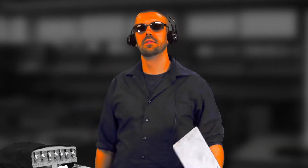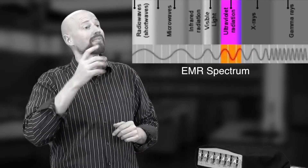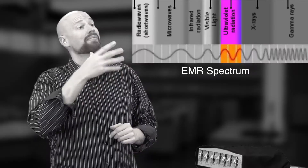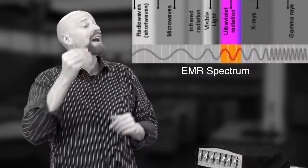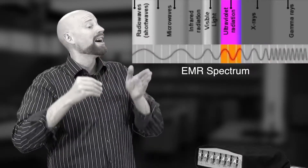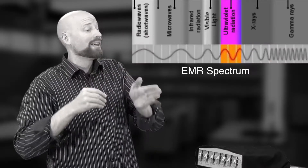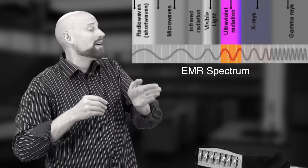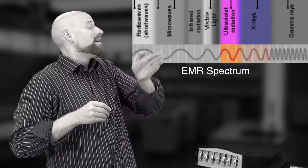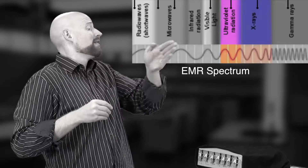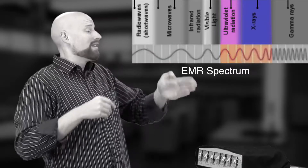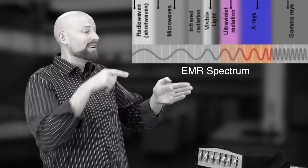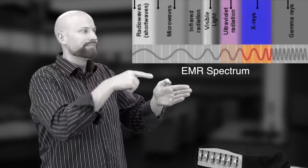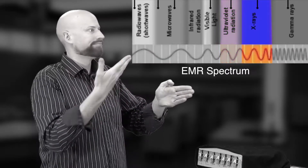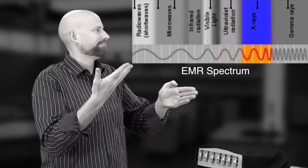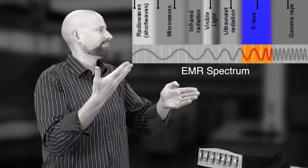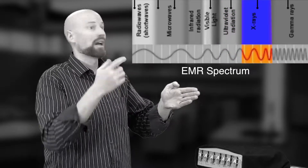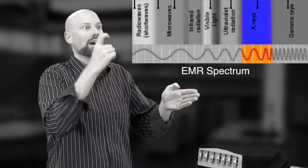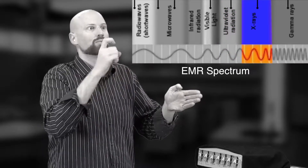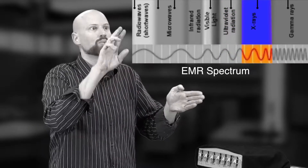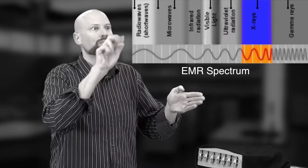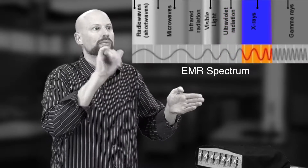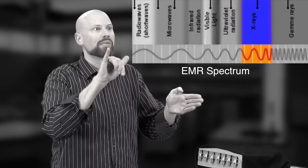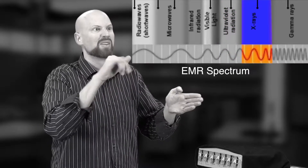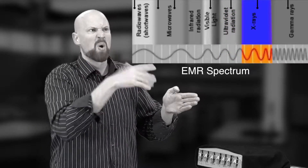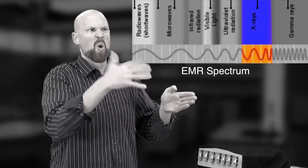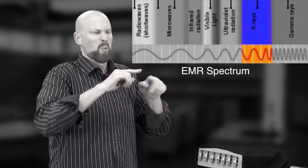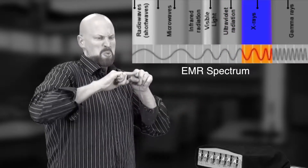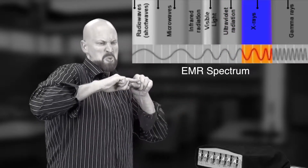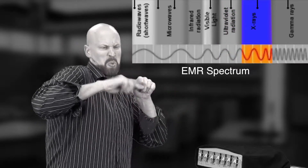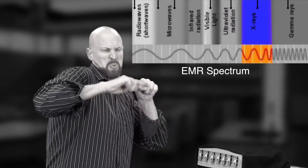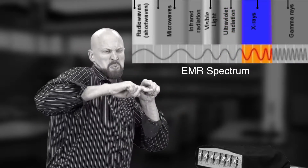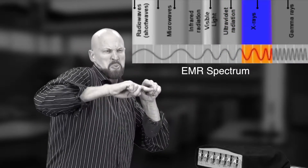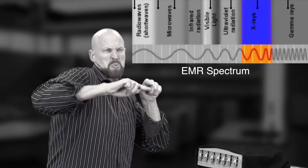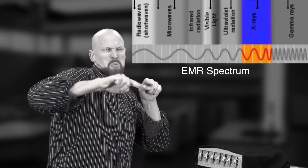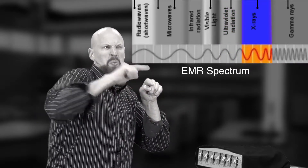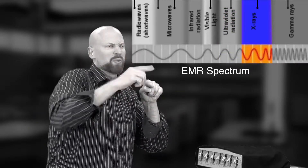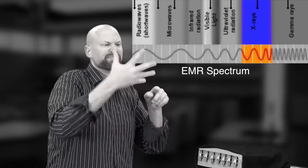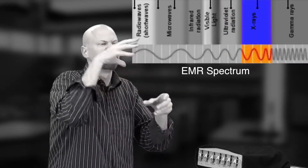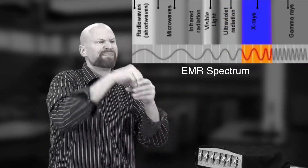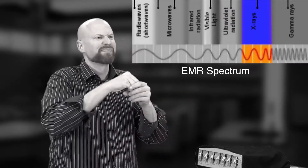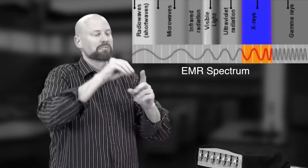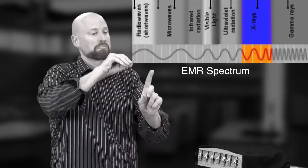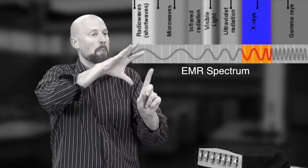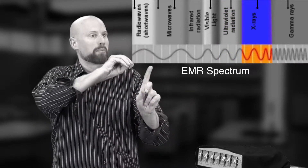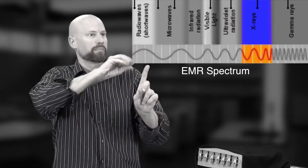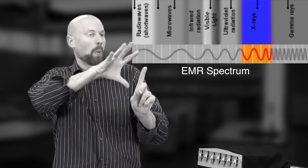Seriously? Now, x-rays have an even shorter wavelength. This is used in, say, taking photographs of the bones.